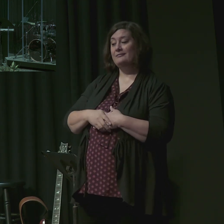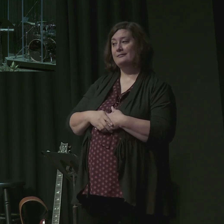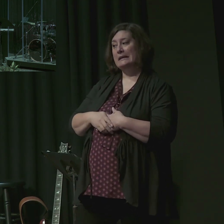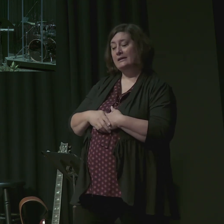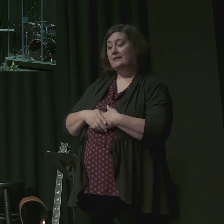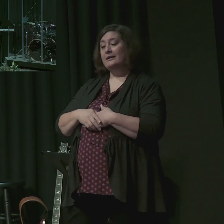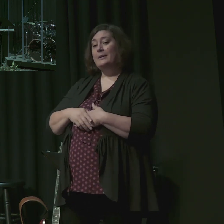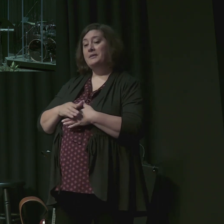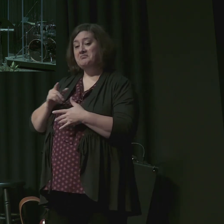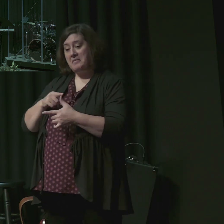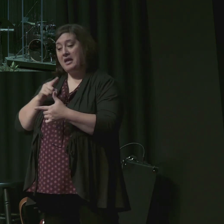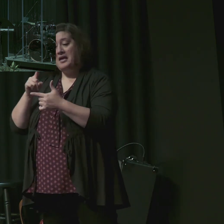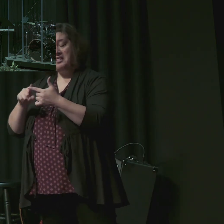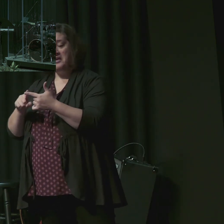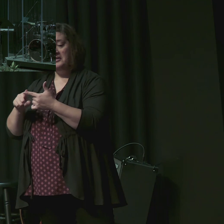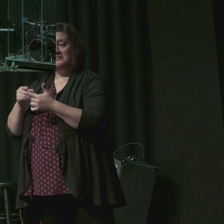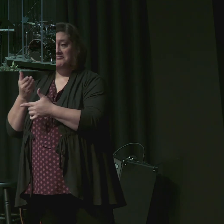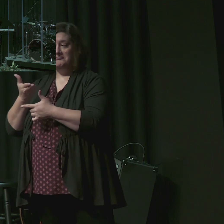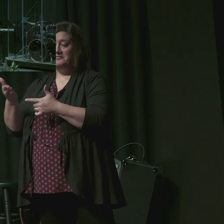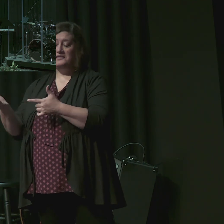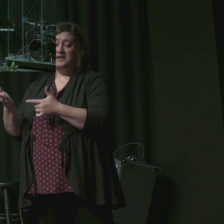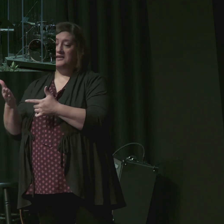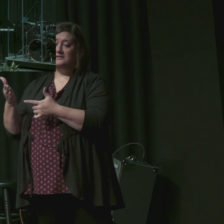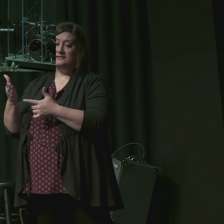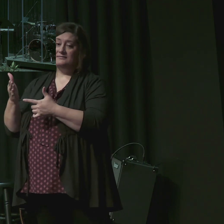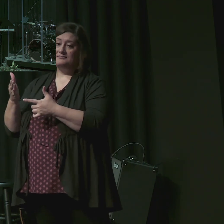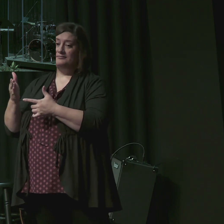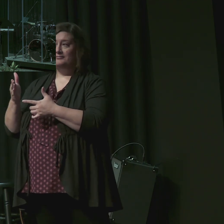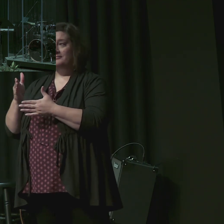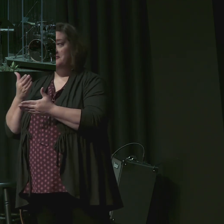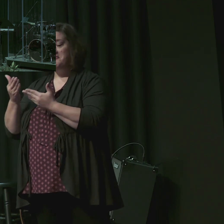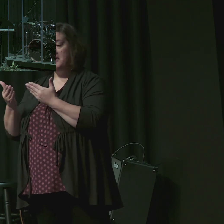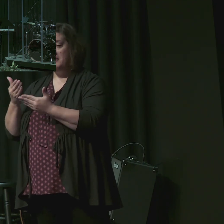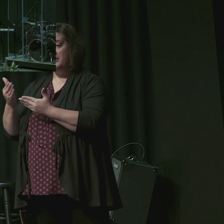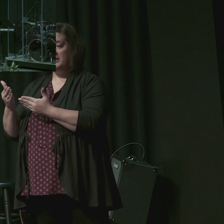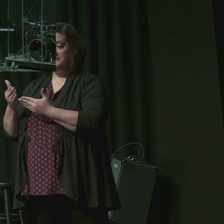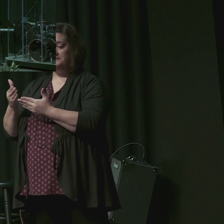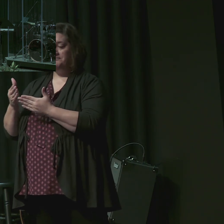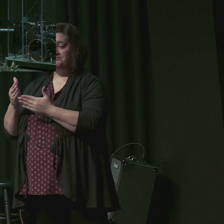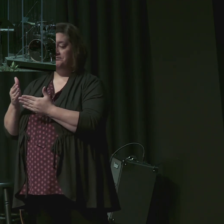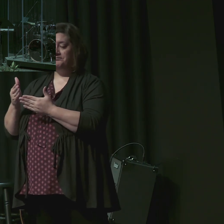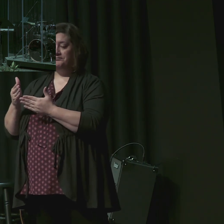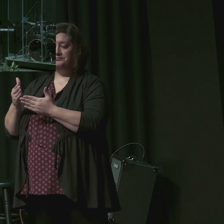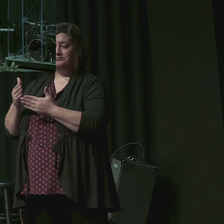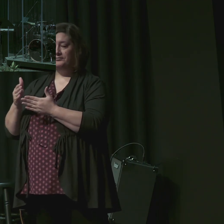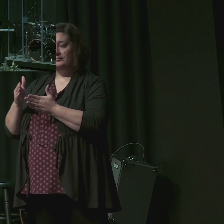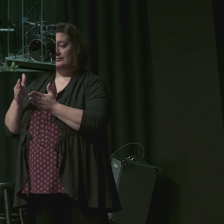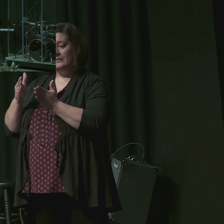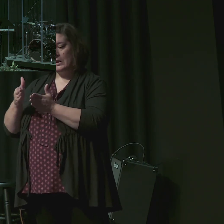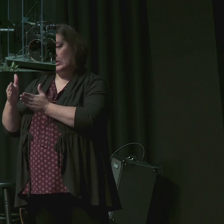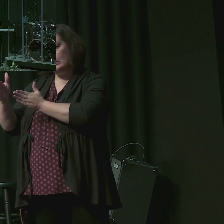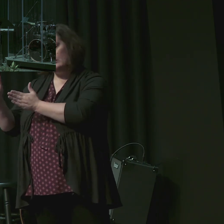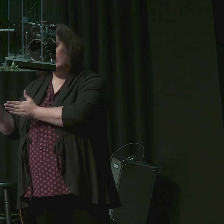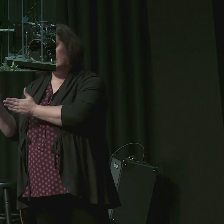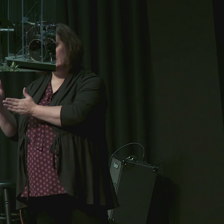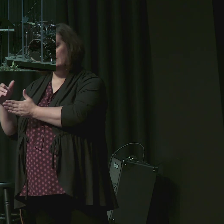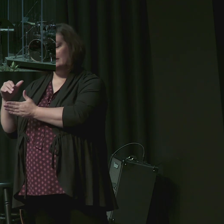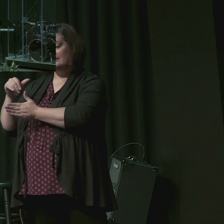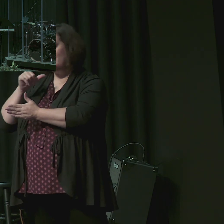to do as well. There will be people with great and deep needs who will press on your time. Finish the job. Do everything